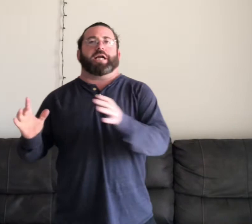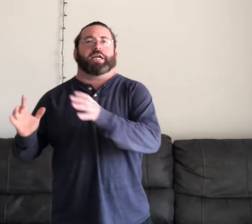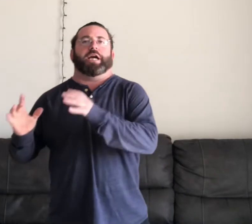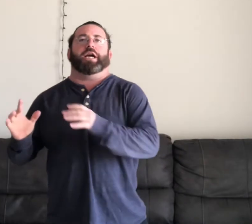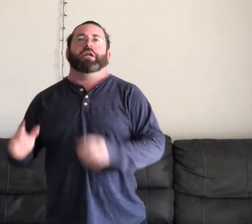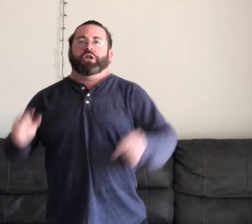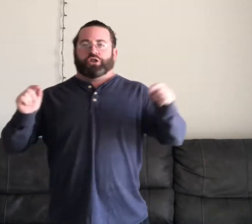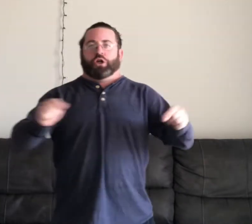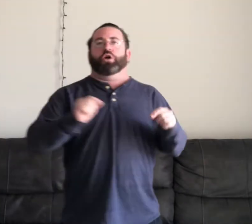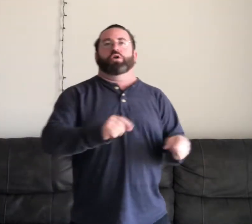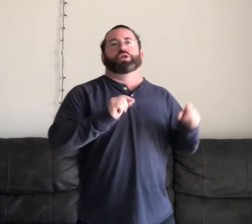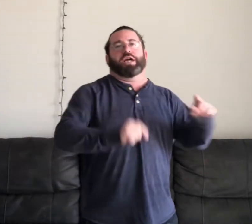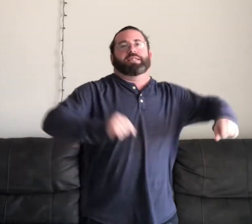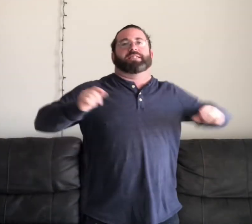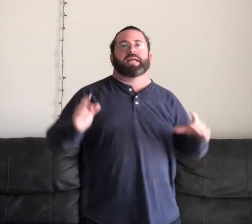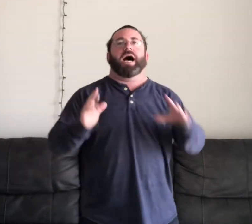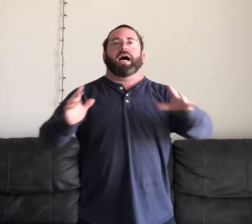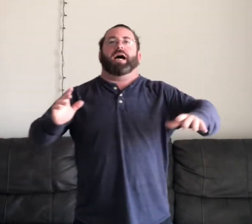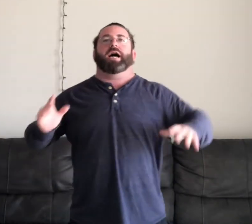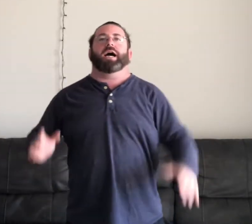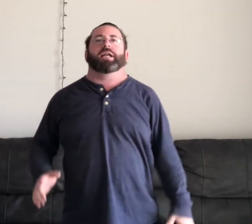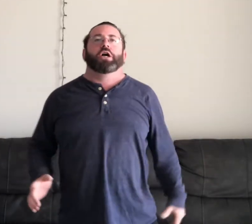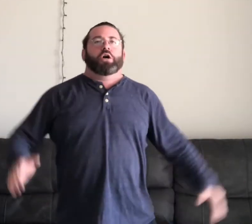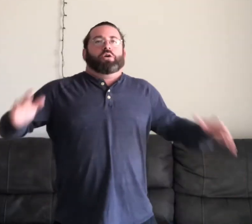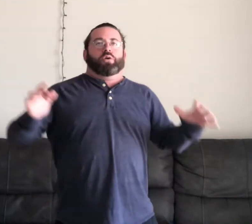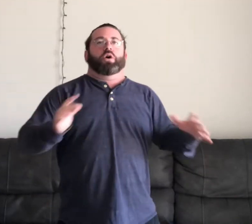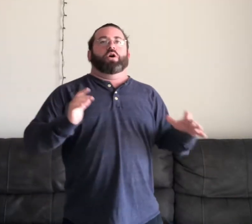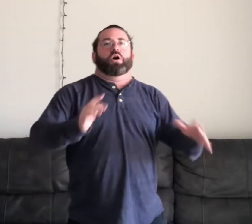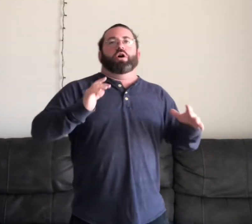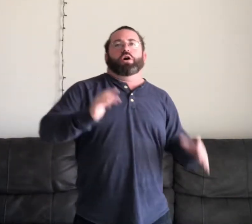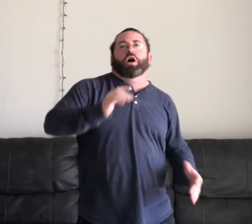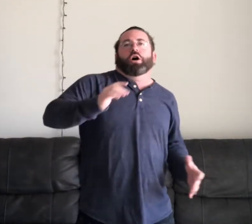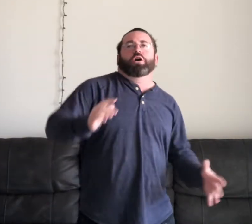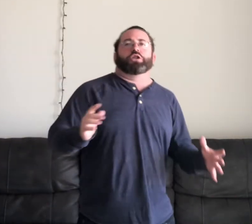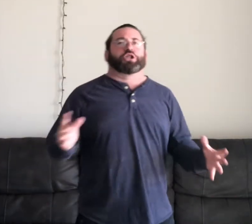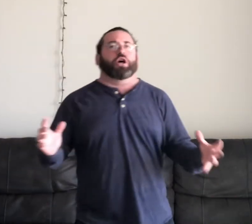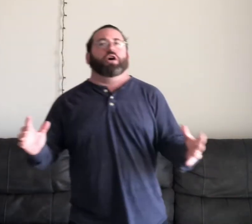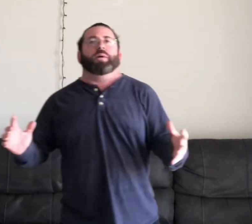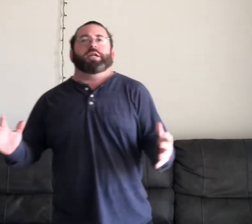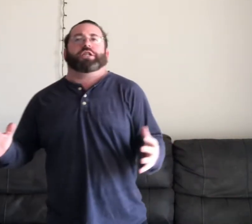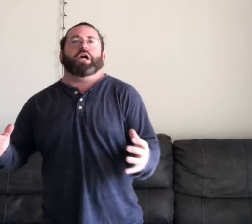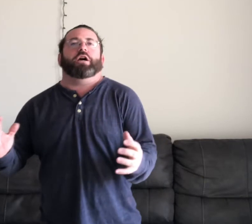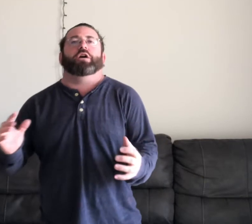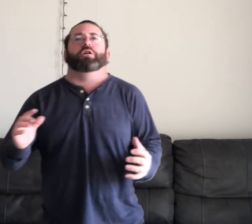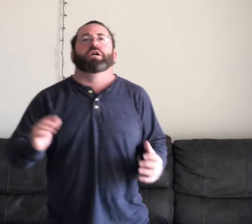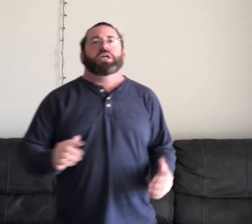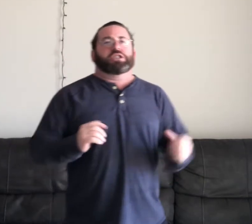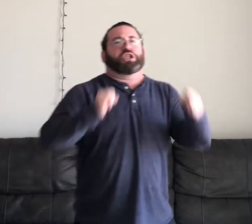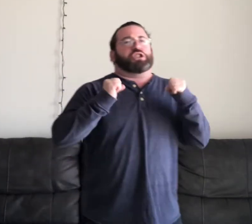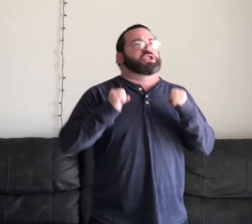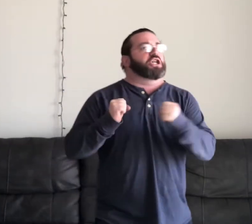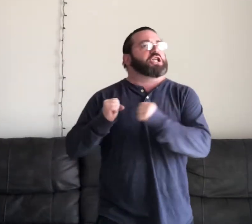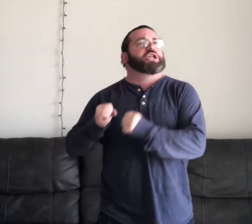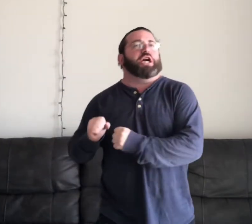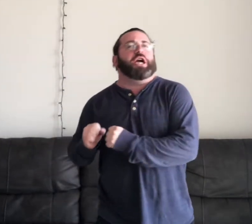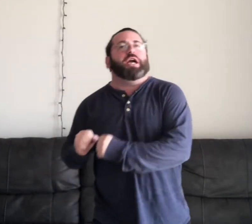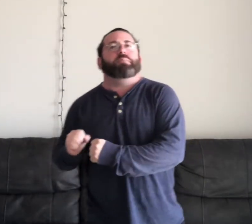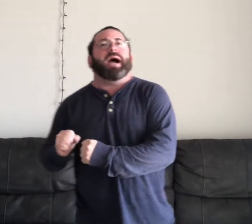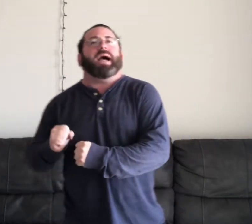can so decide. Oh, show and tell It's just the game I